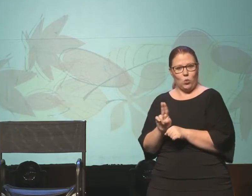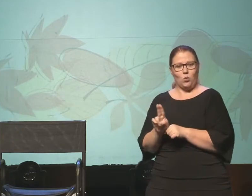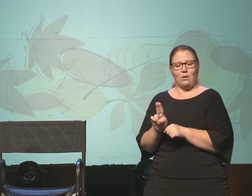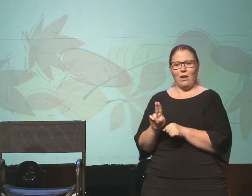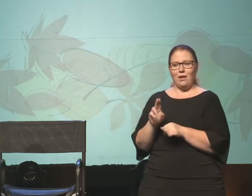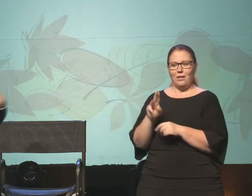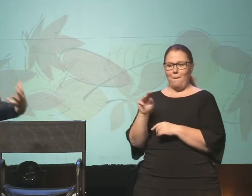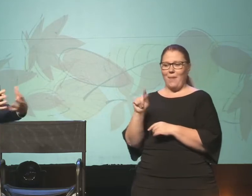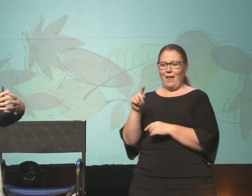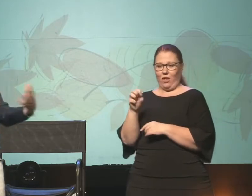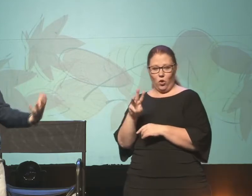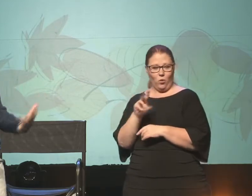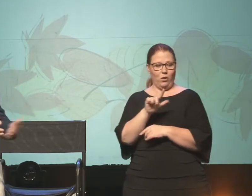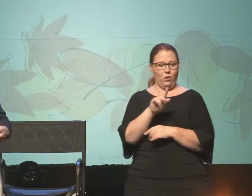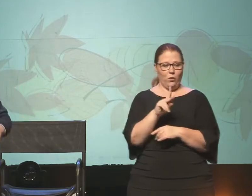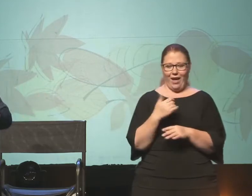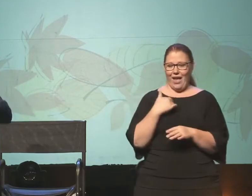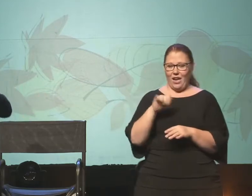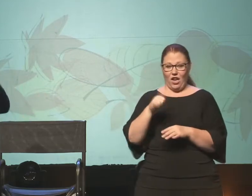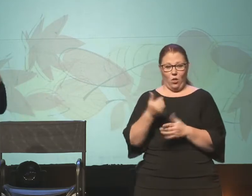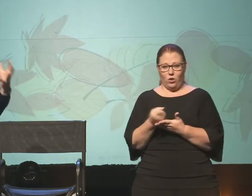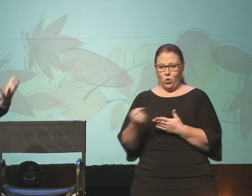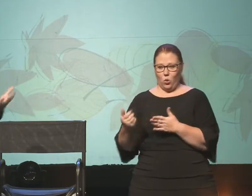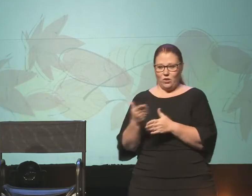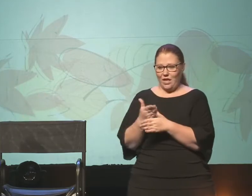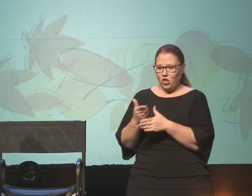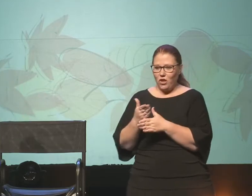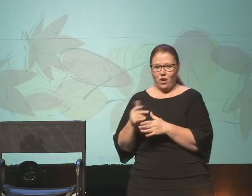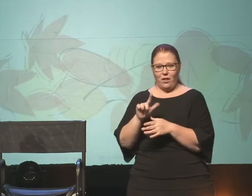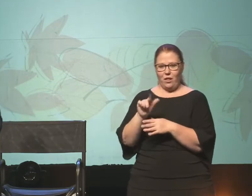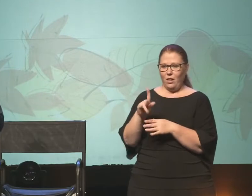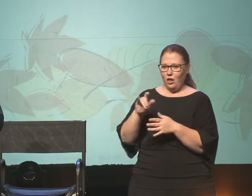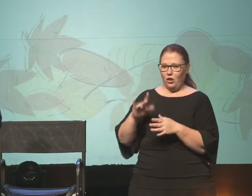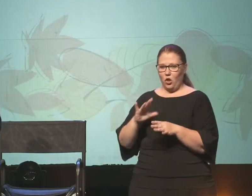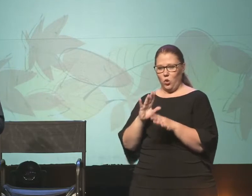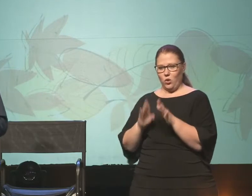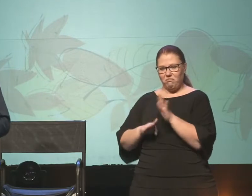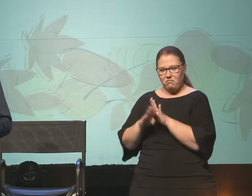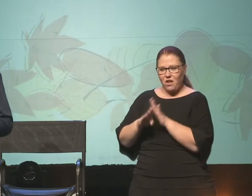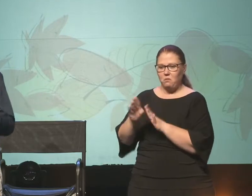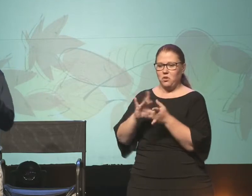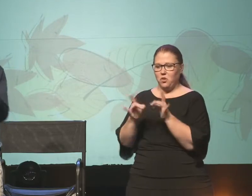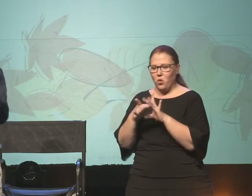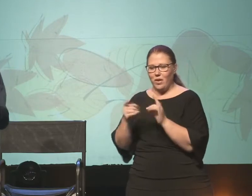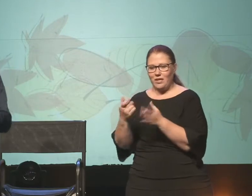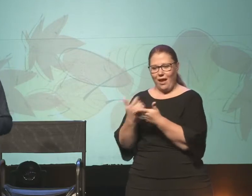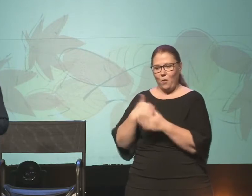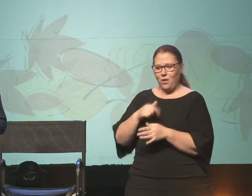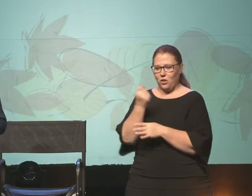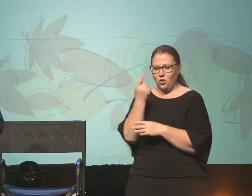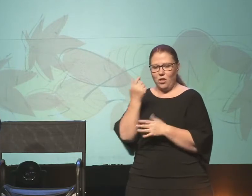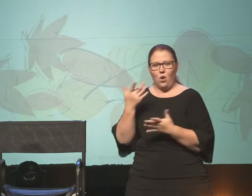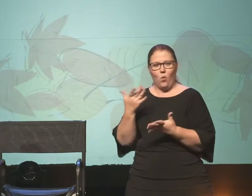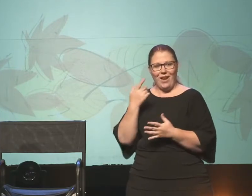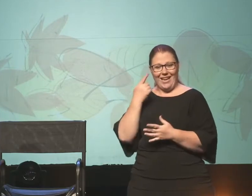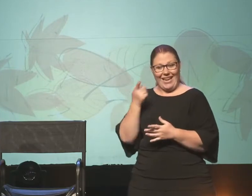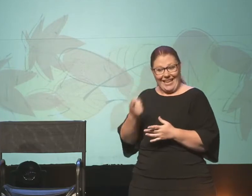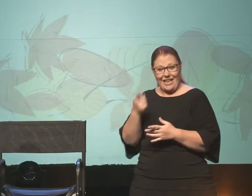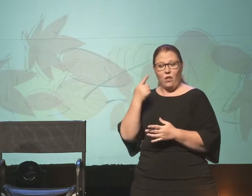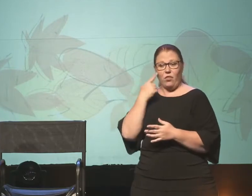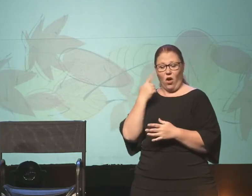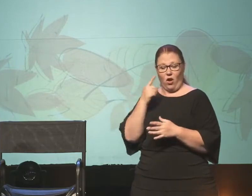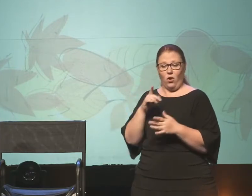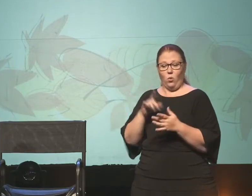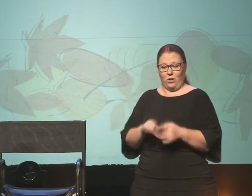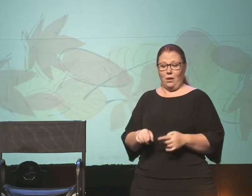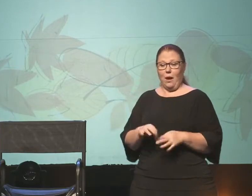and Luke had another source that they shared. And Luke shapes these stories to help us understand what he thought was important about Jesus and the